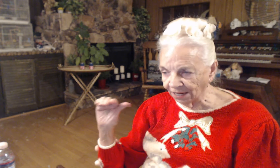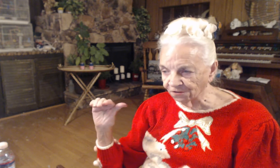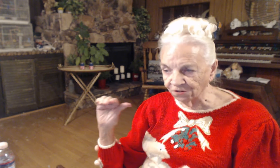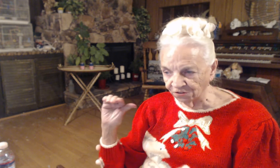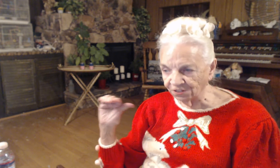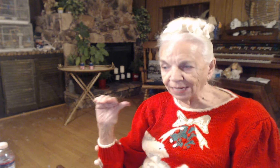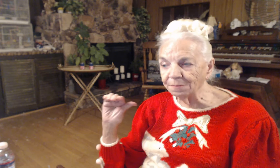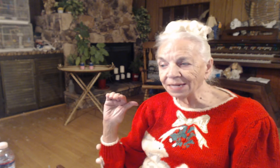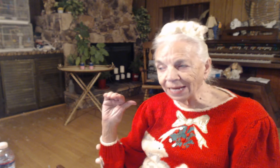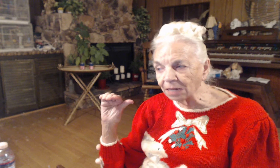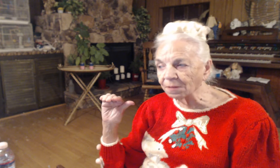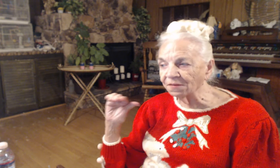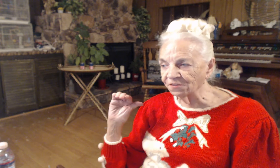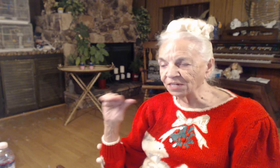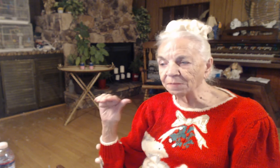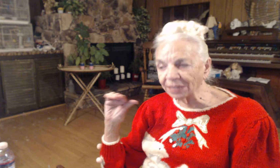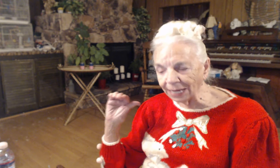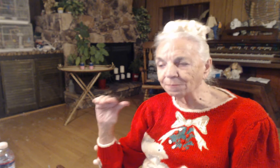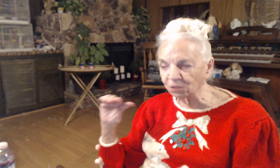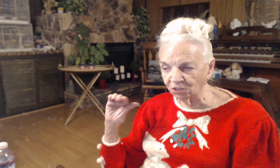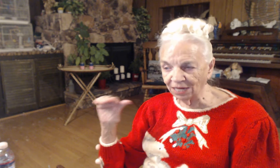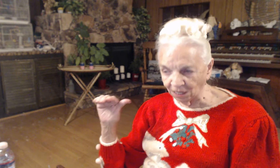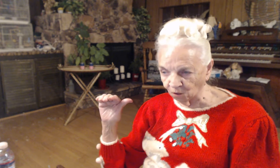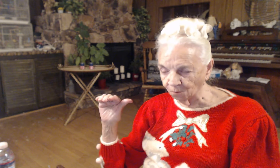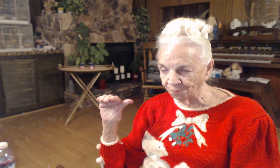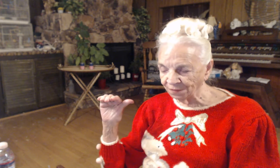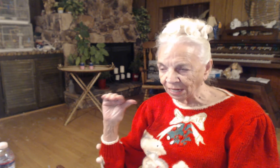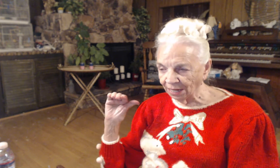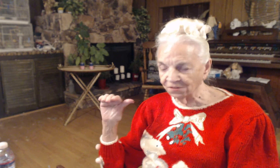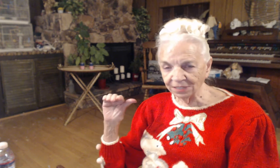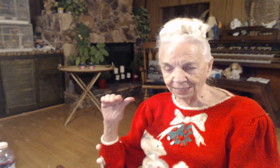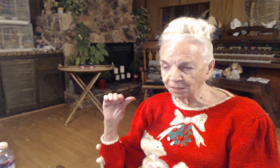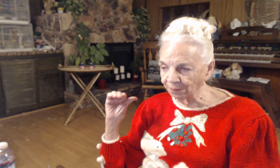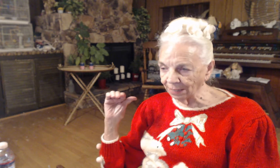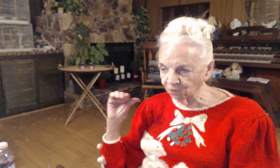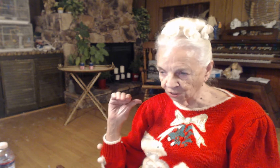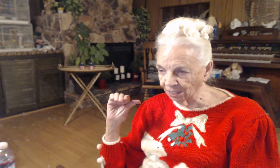the same name and the same capital now as it did in Bible times.